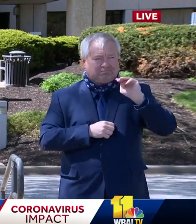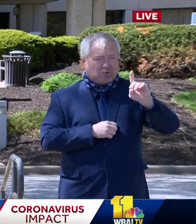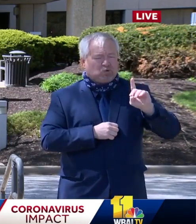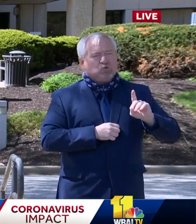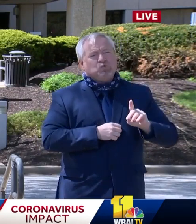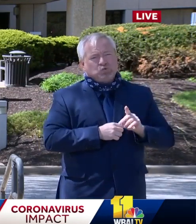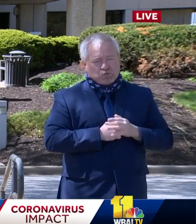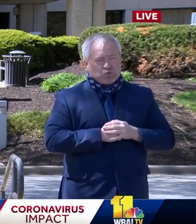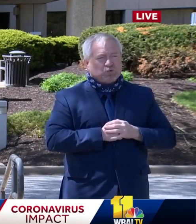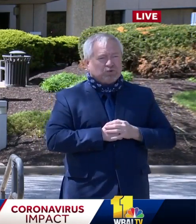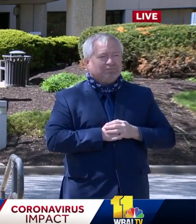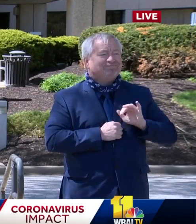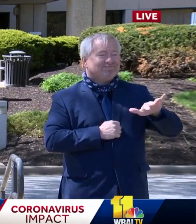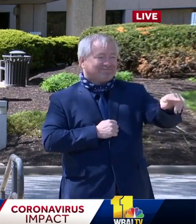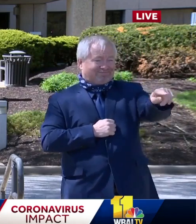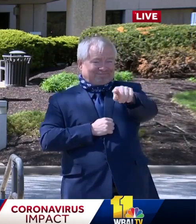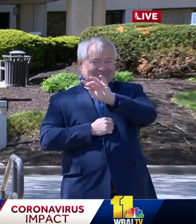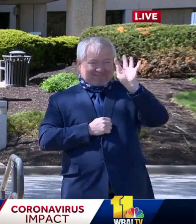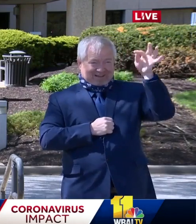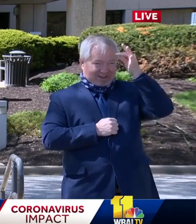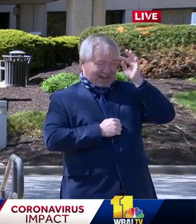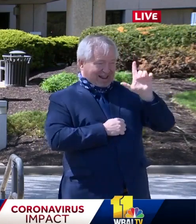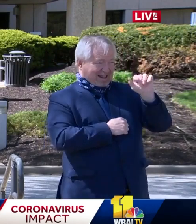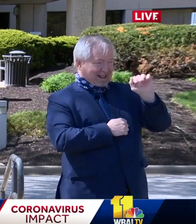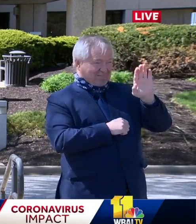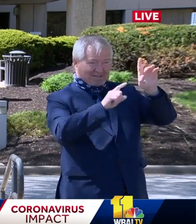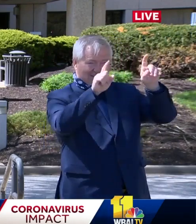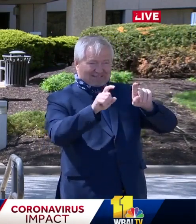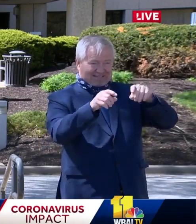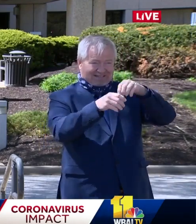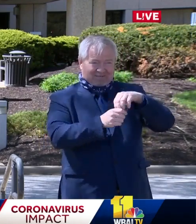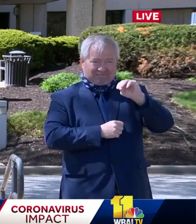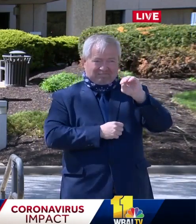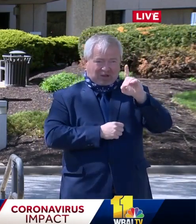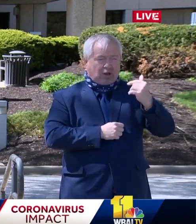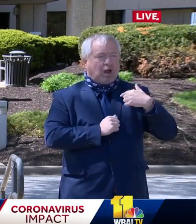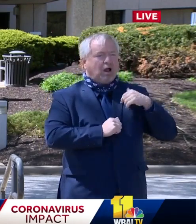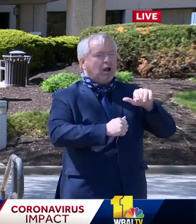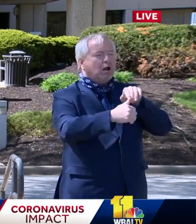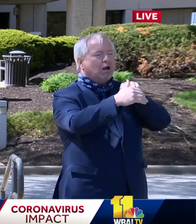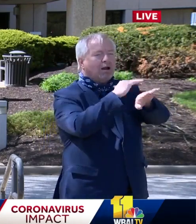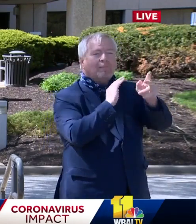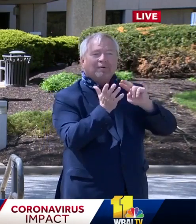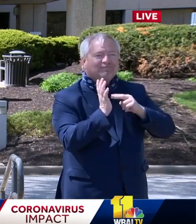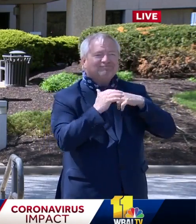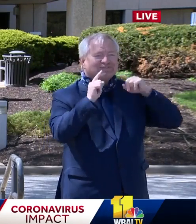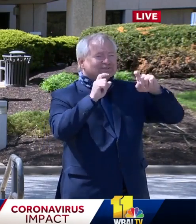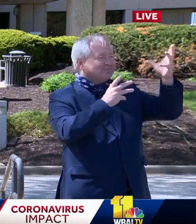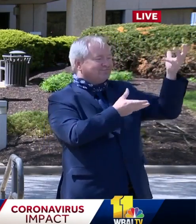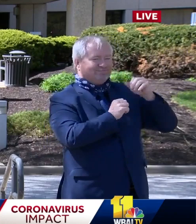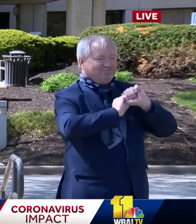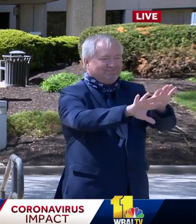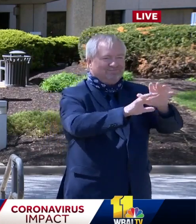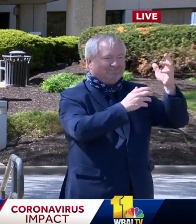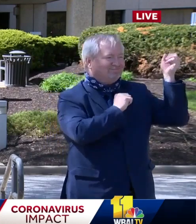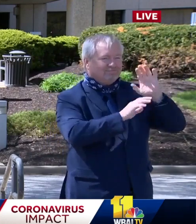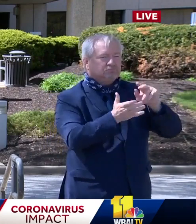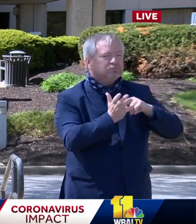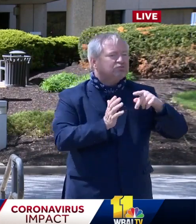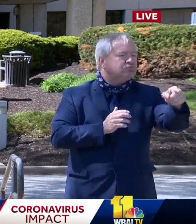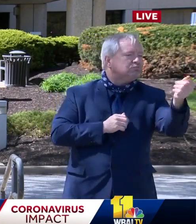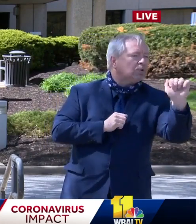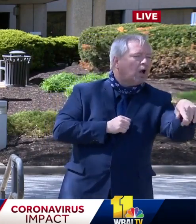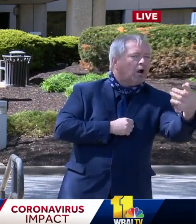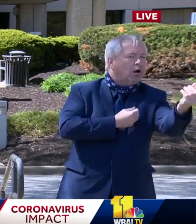Access to these federal labs can be key to utilizing the 500,000 tests that we acquired from